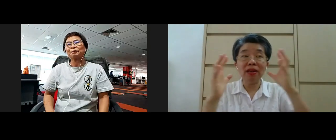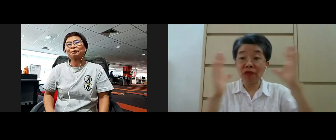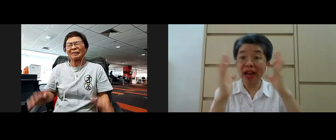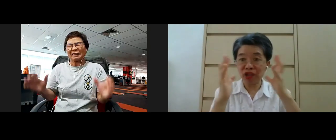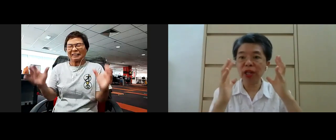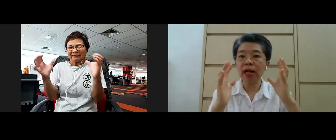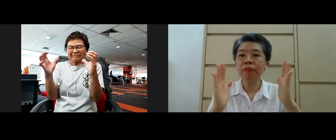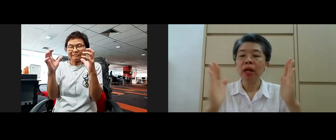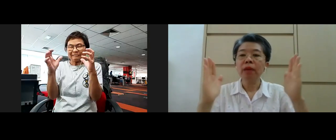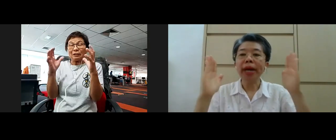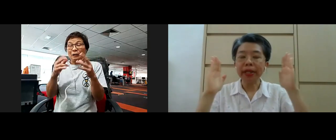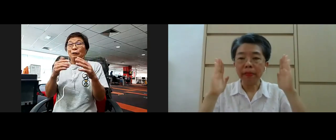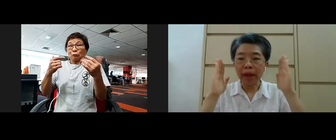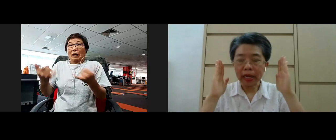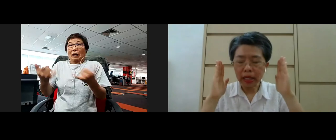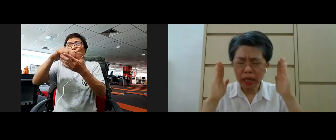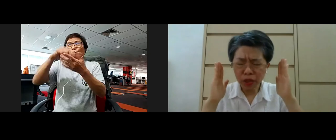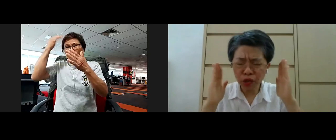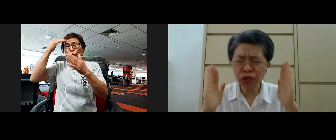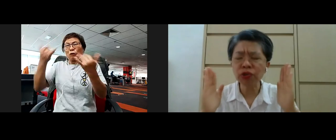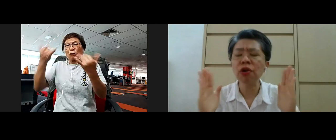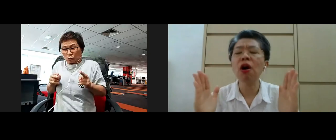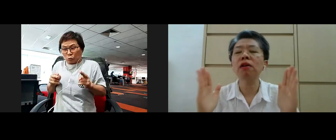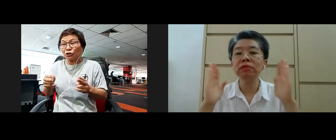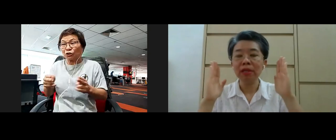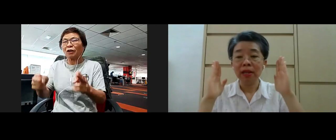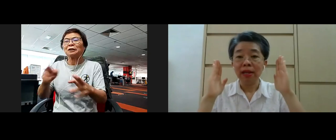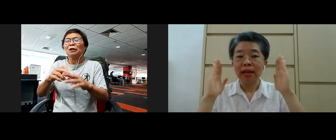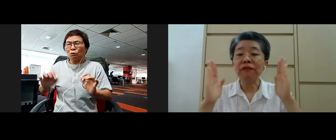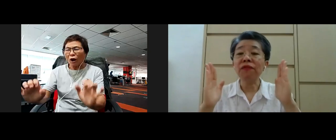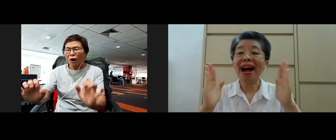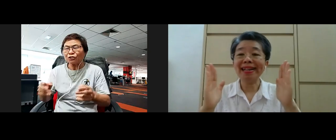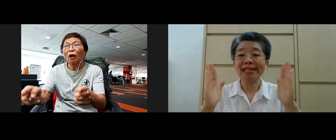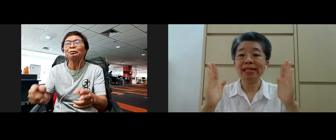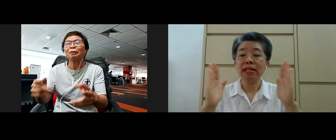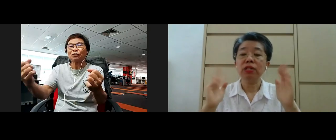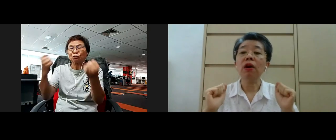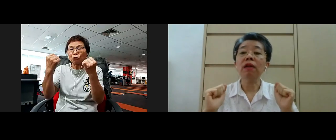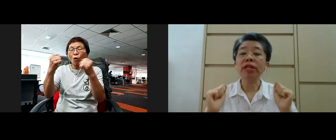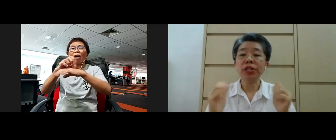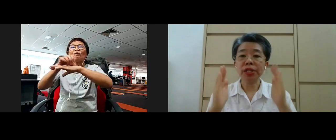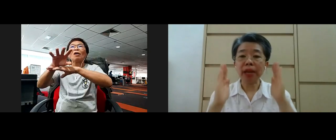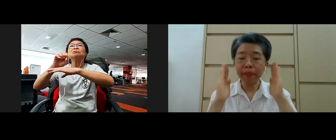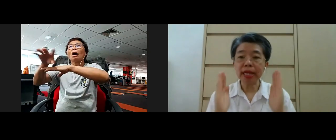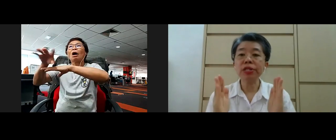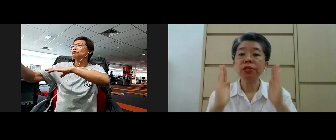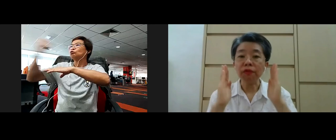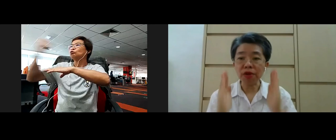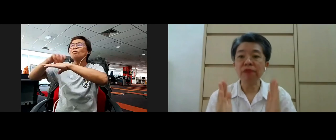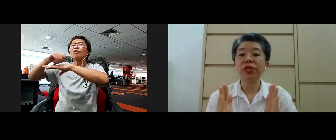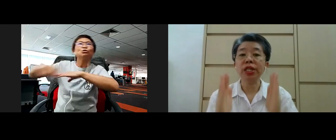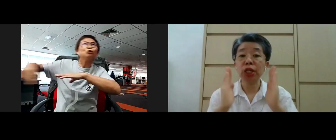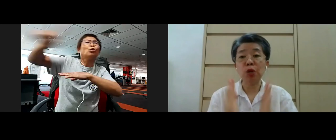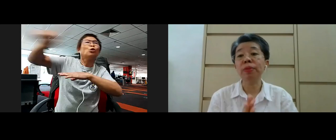and rushed yeah but my strong advice to all of us is that please